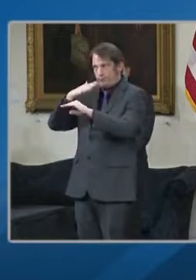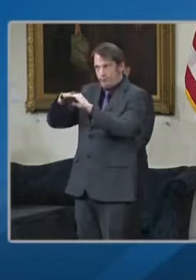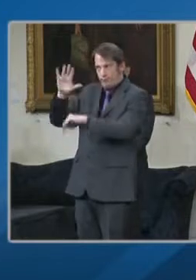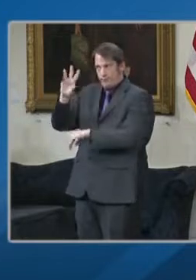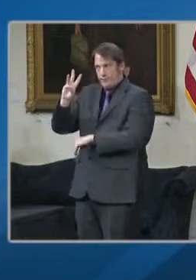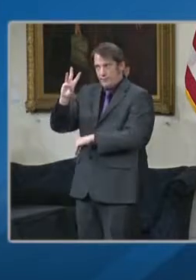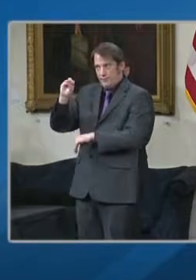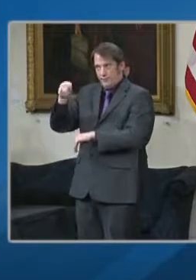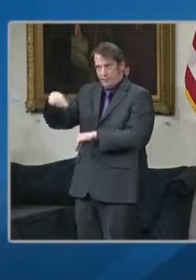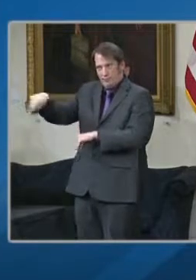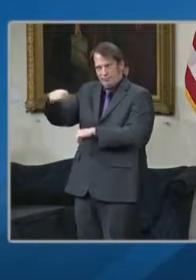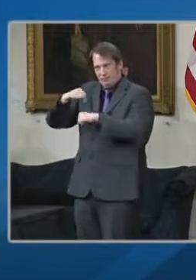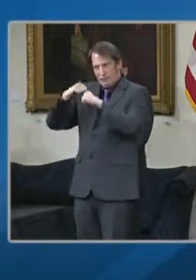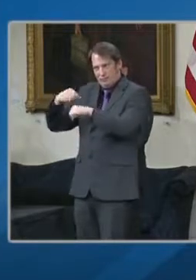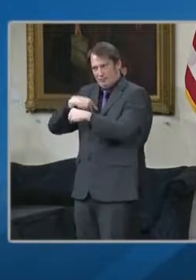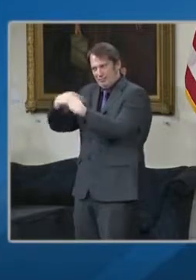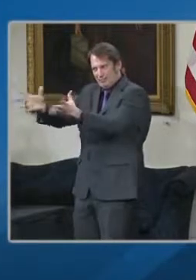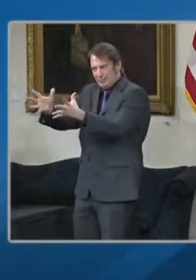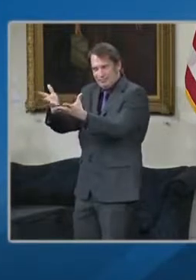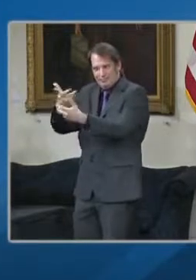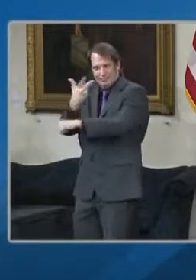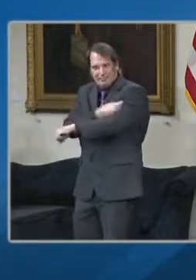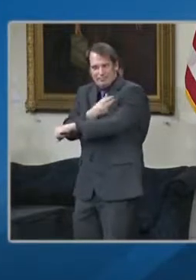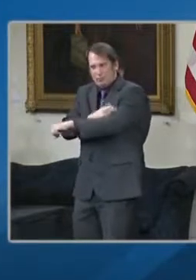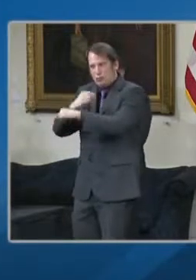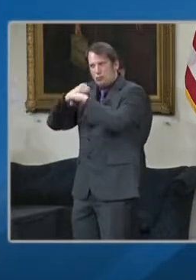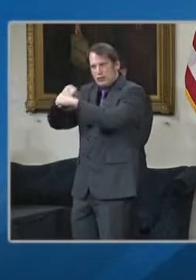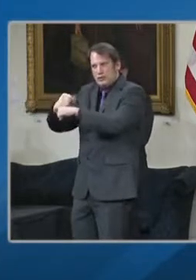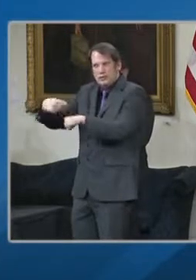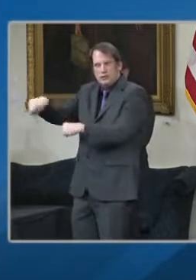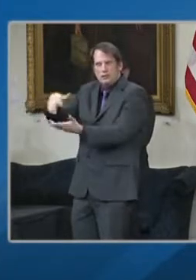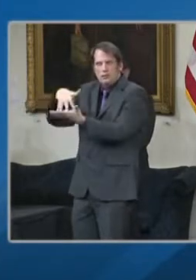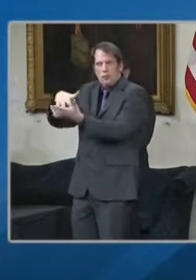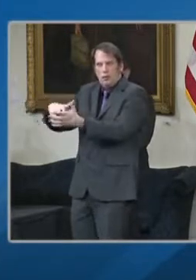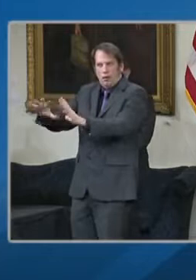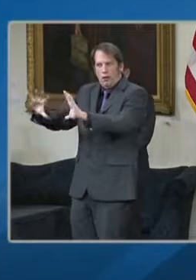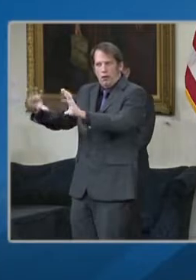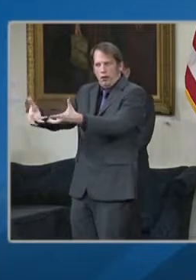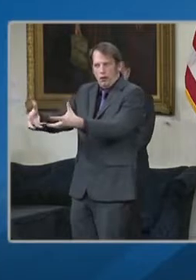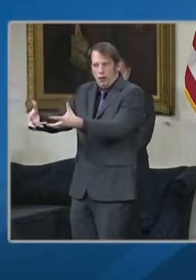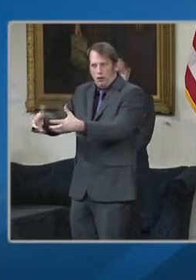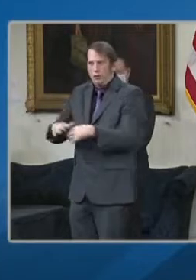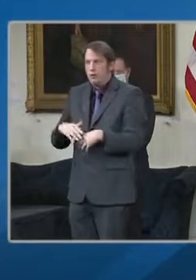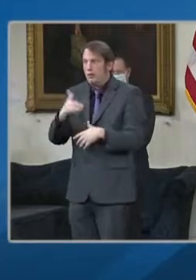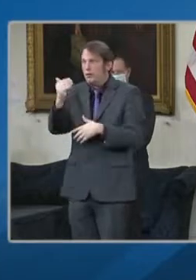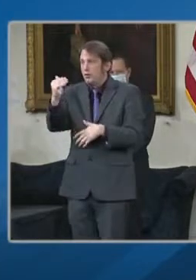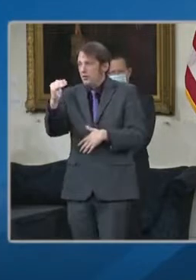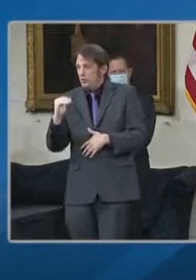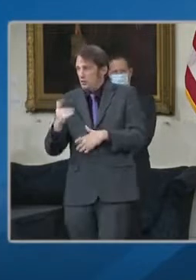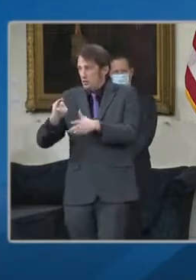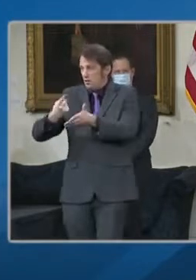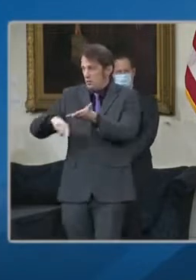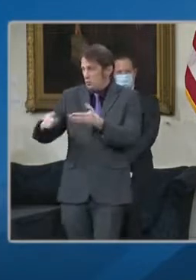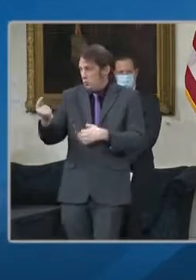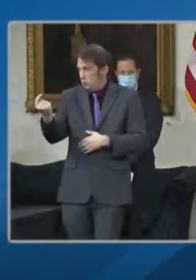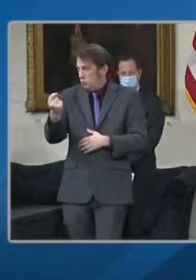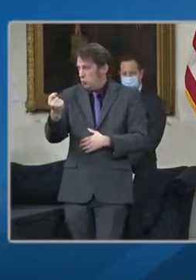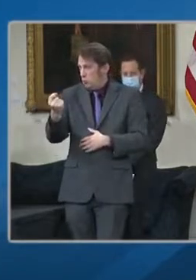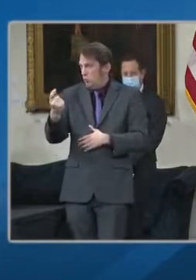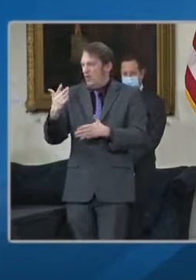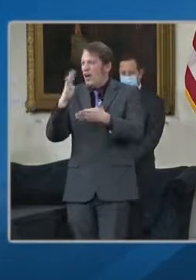this virus. One week later, on Tuesday, March 30th, we will move into